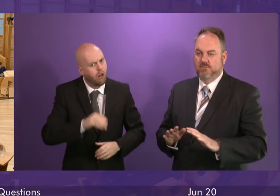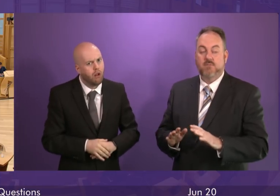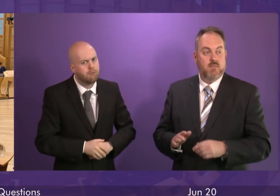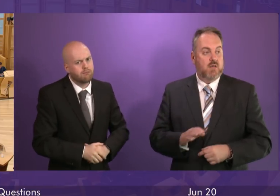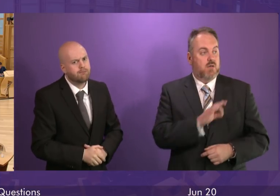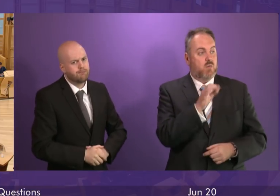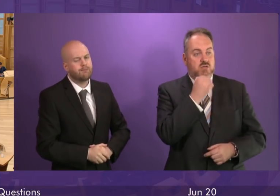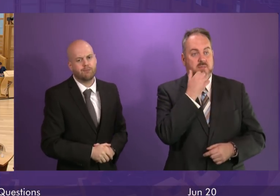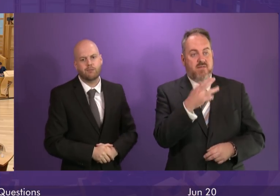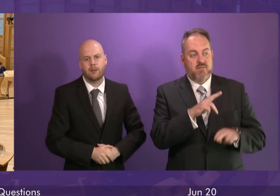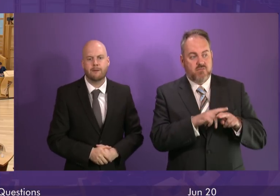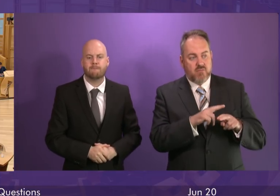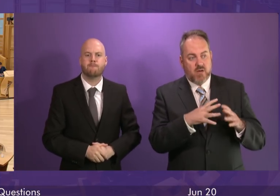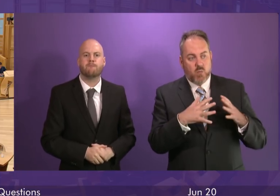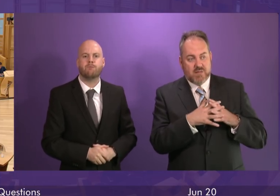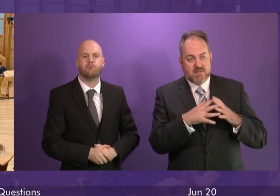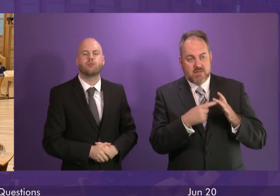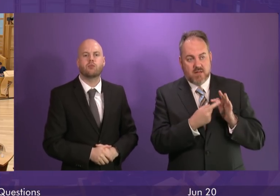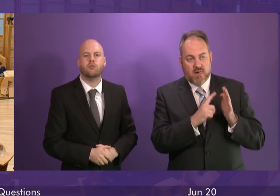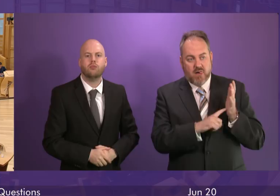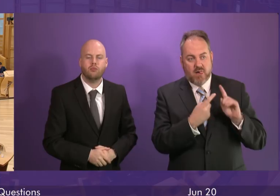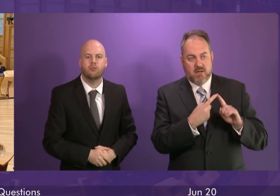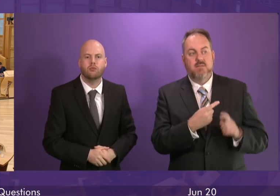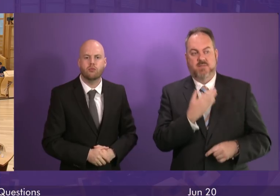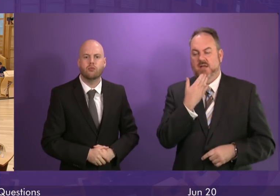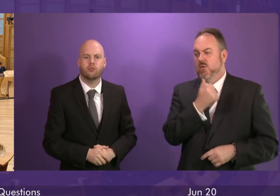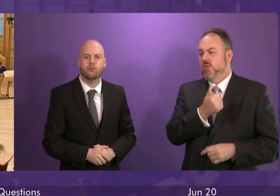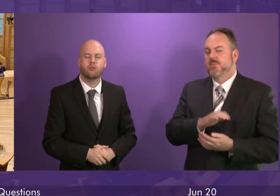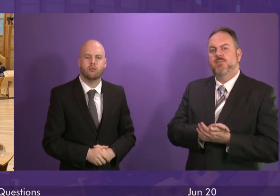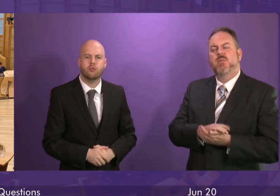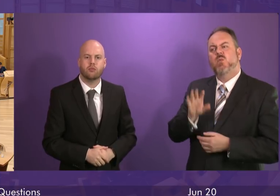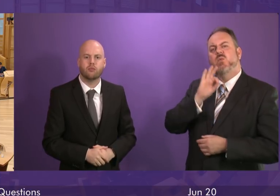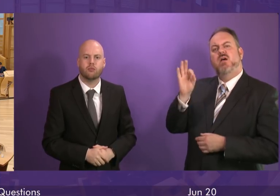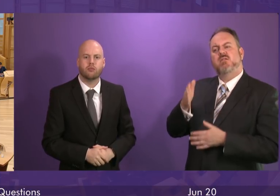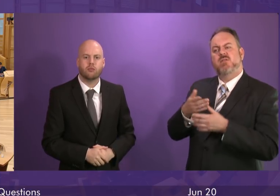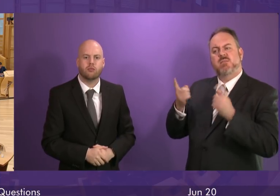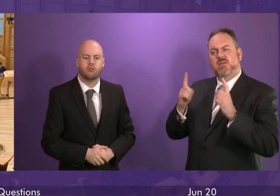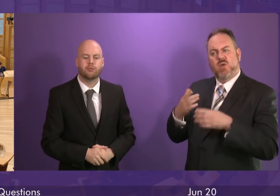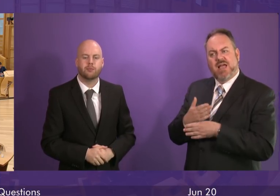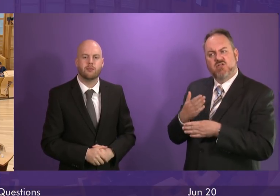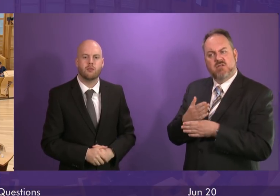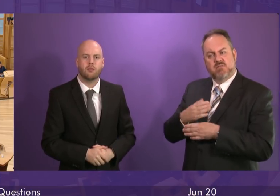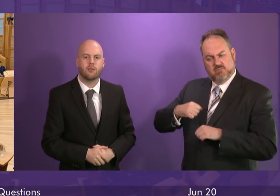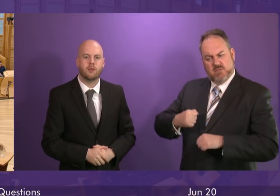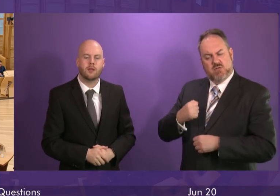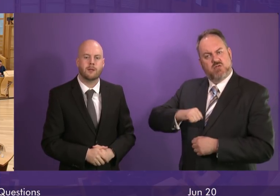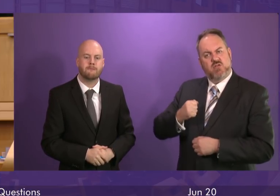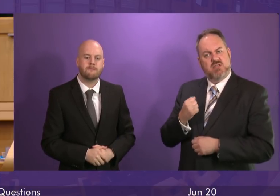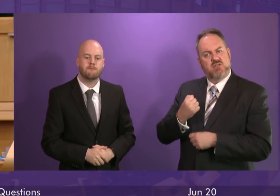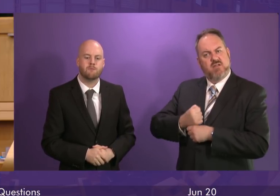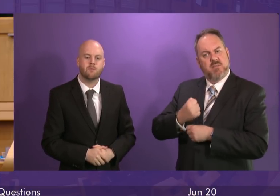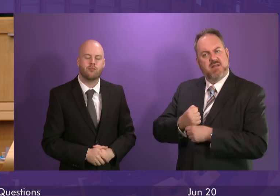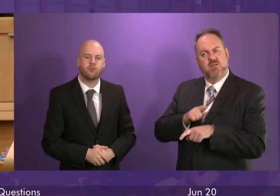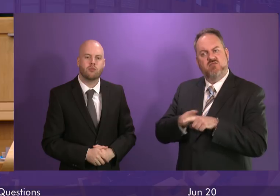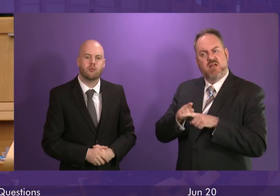number five, Fran Whittle. Thank you presenting officer to ask the First Minister what action the Scottish Government is taking to ensure that cases